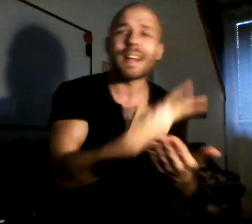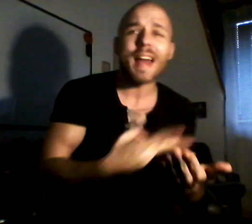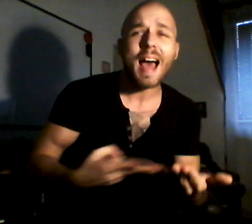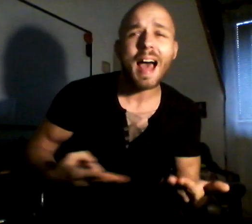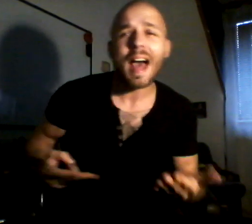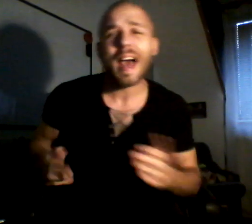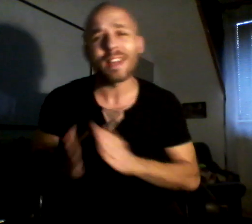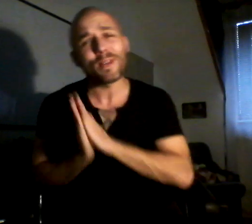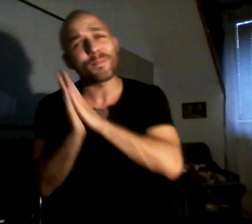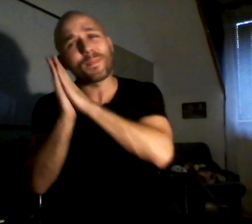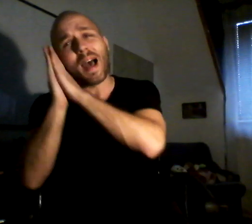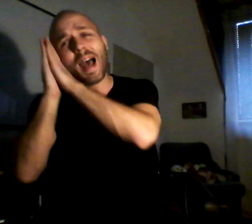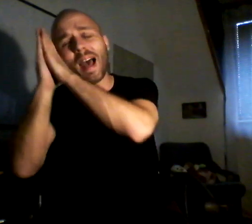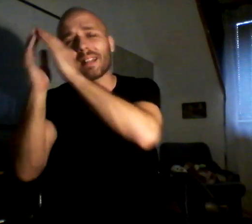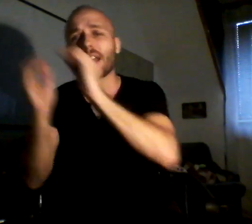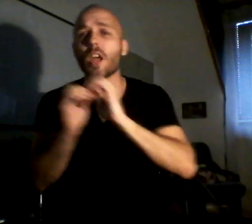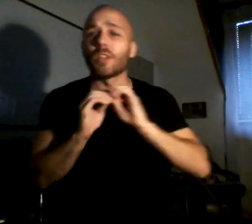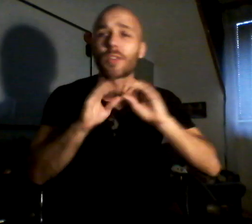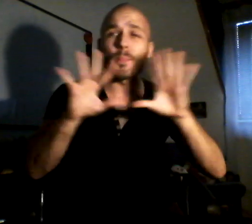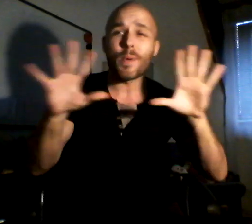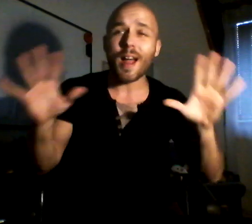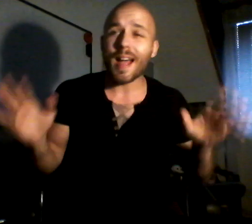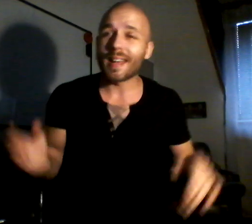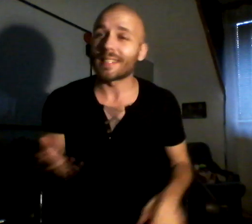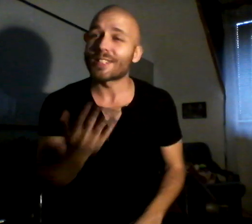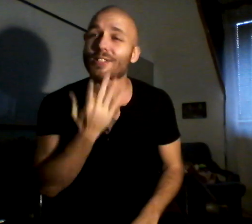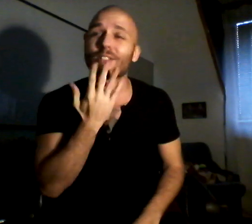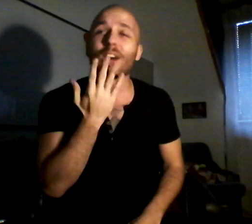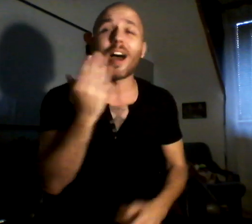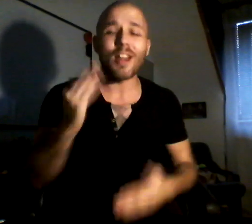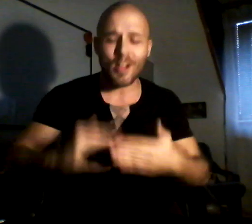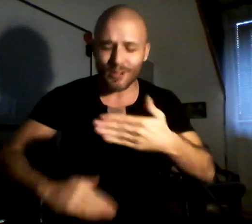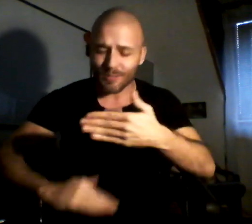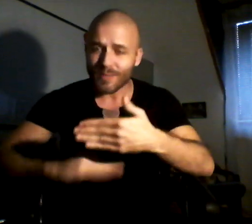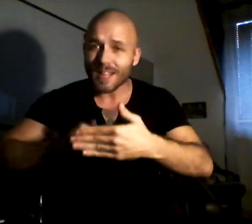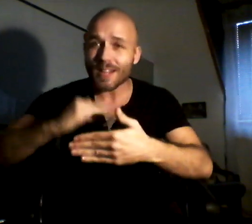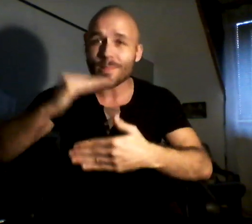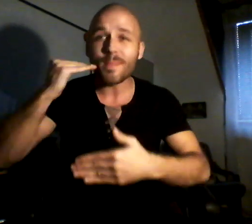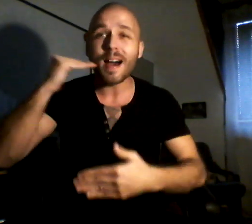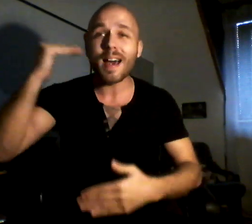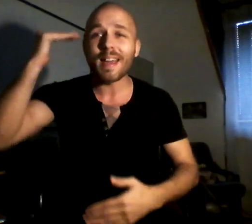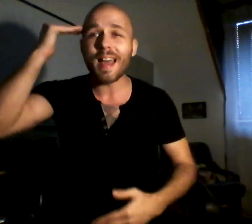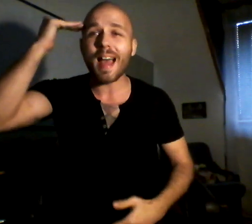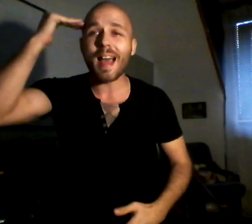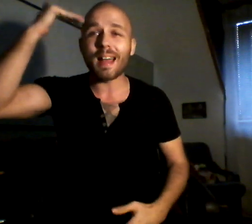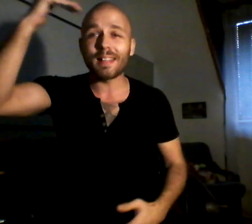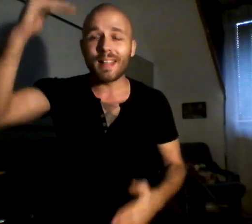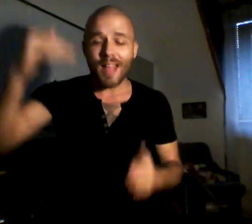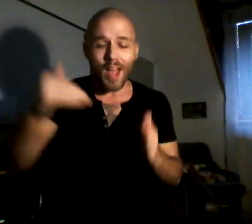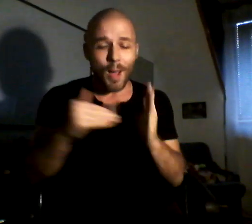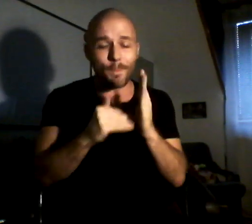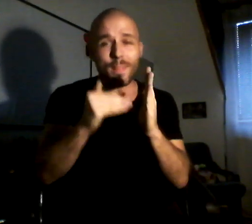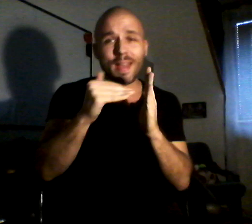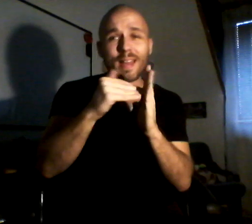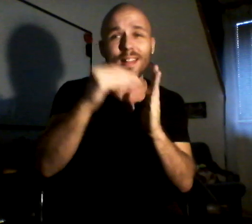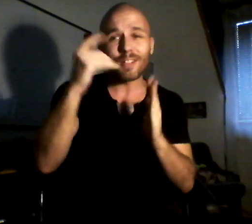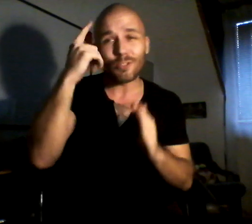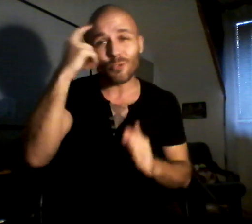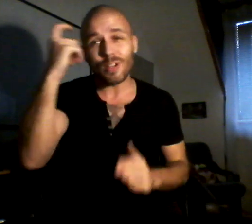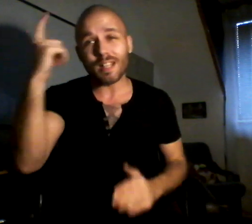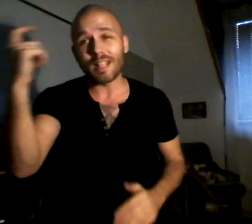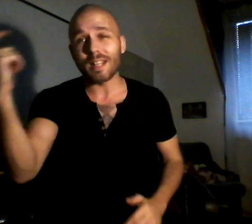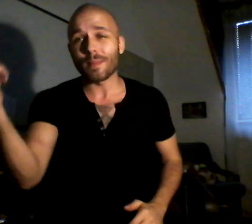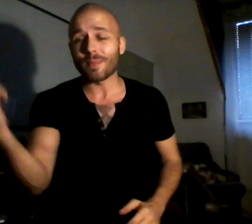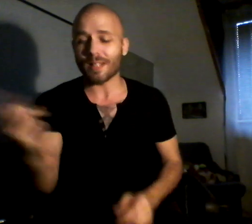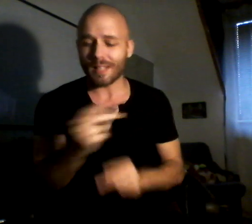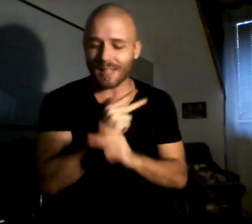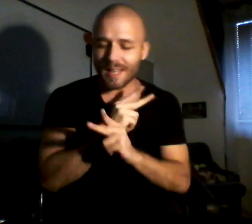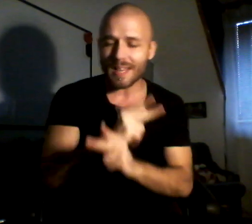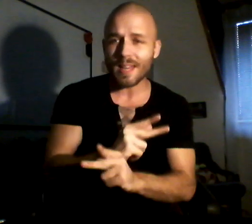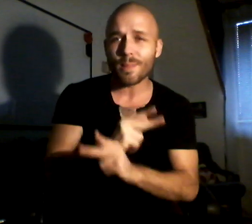of life and the brightest colors fill my head, a million dreams will keep